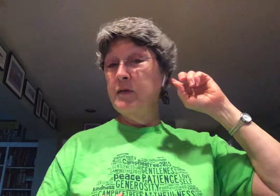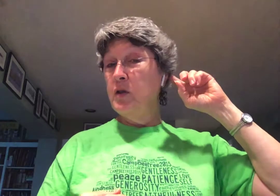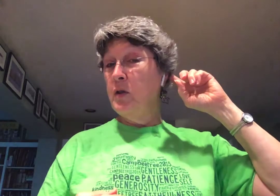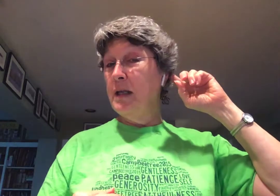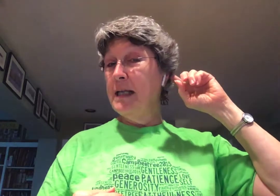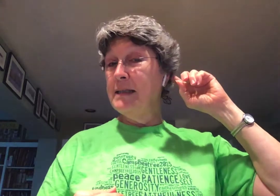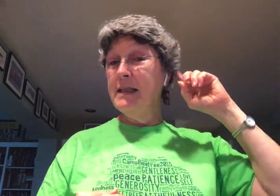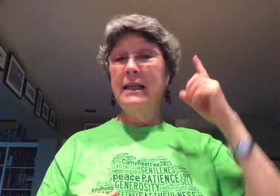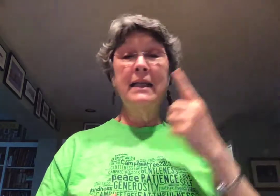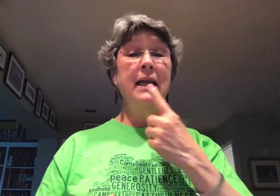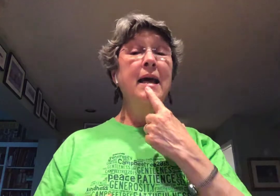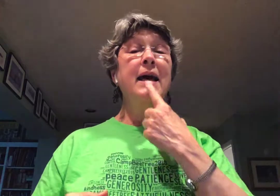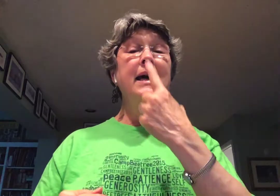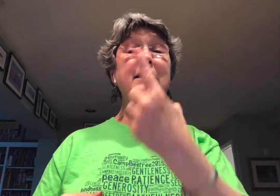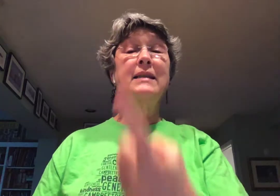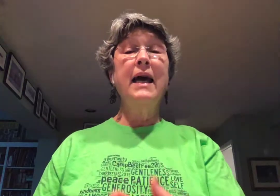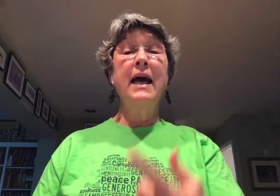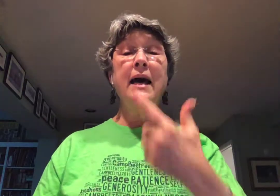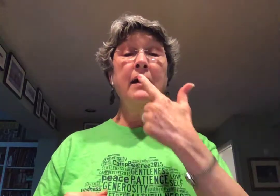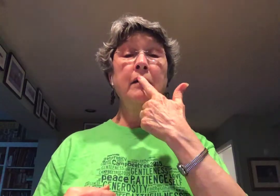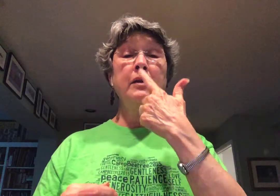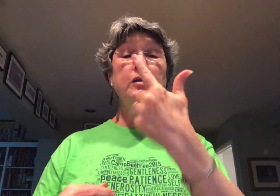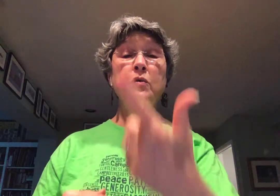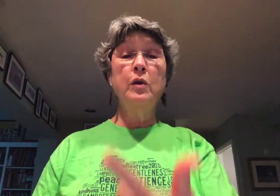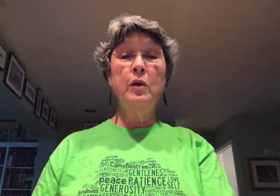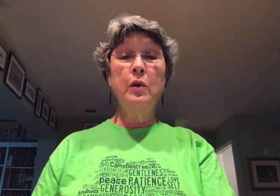to listen and tell the truth.